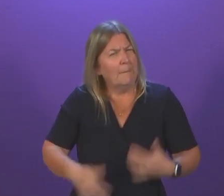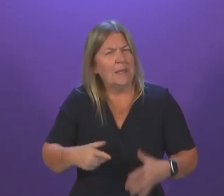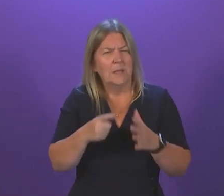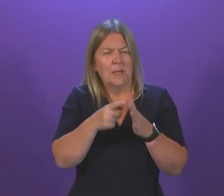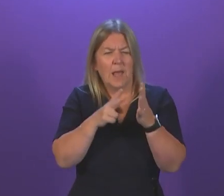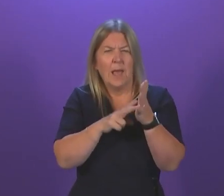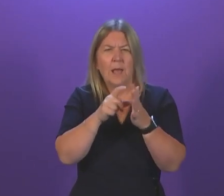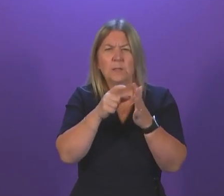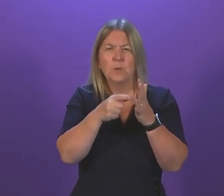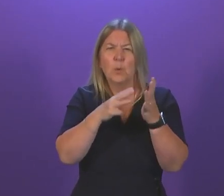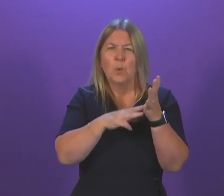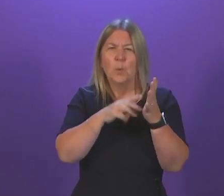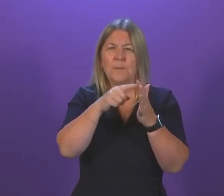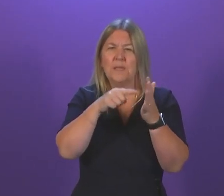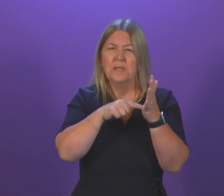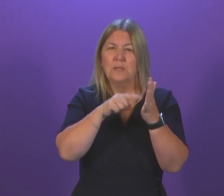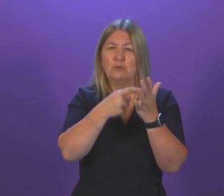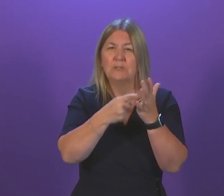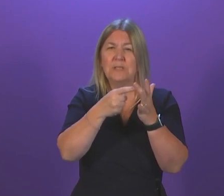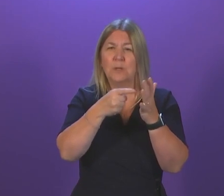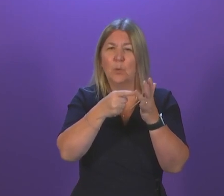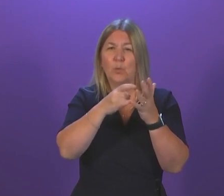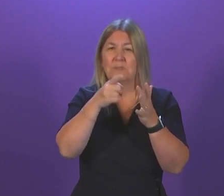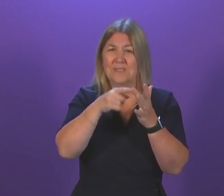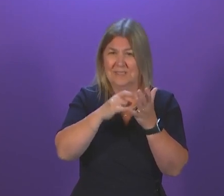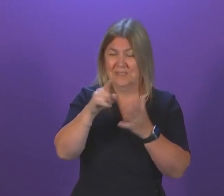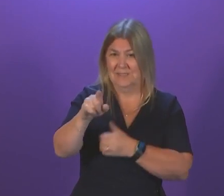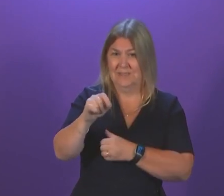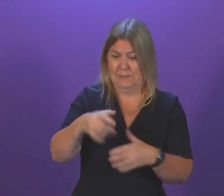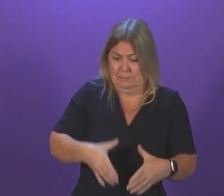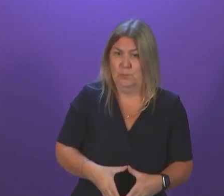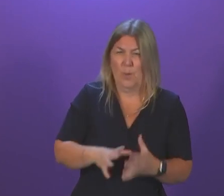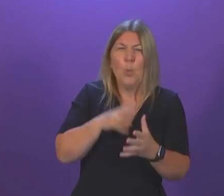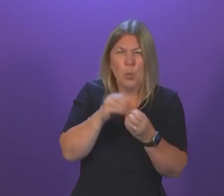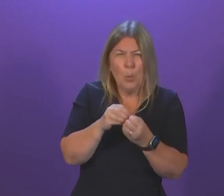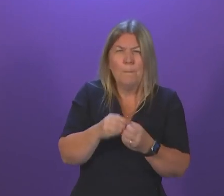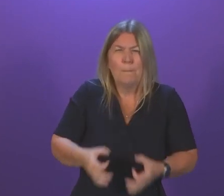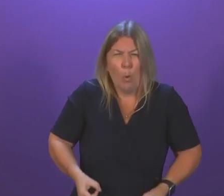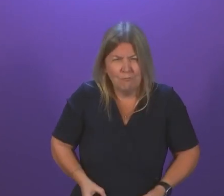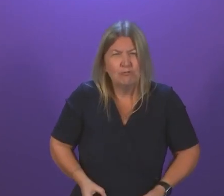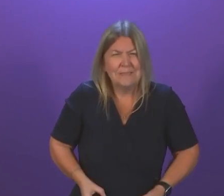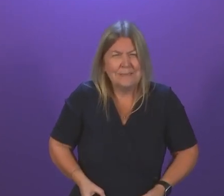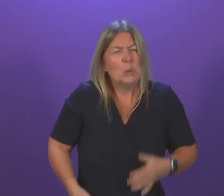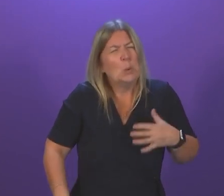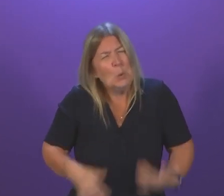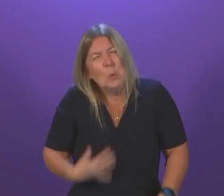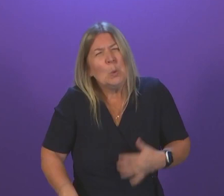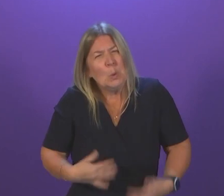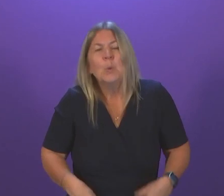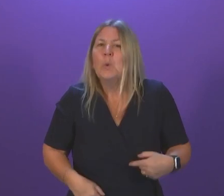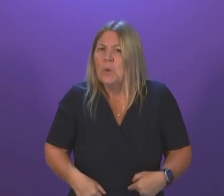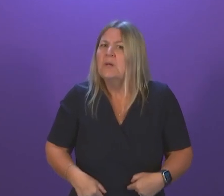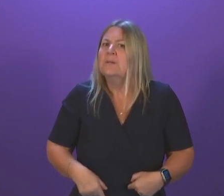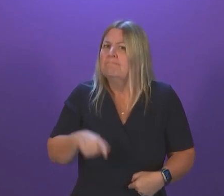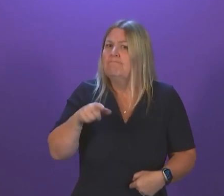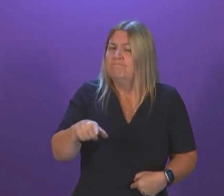First Minister. Reducing the time for diagnosis of endometriosis to under a year is one of the key aims in the Women's